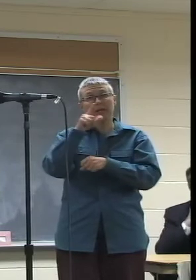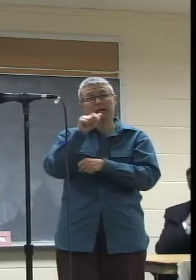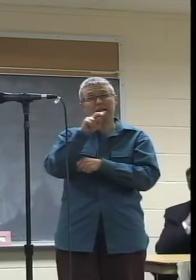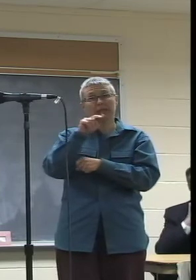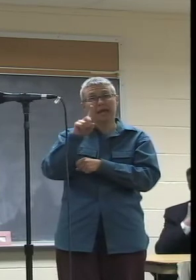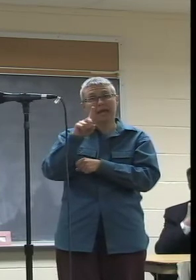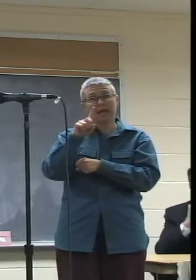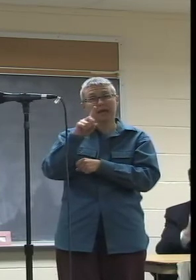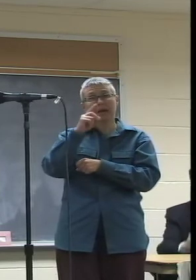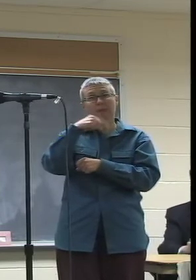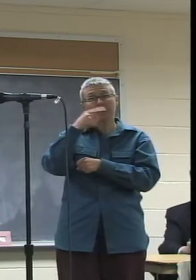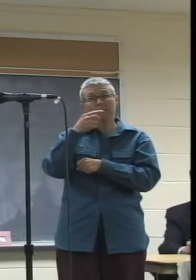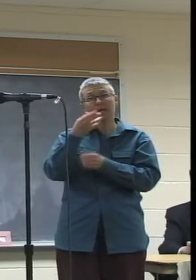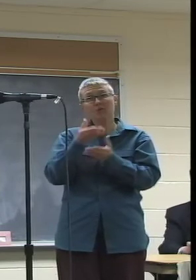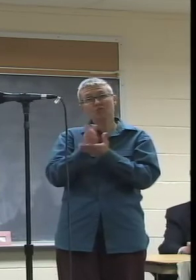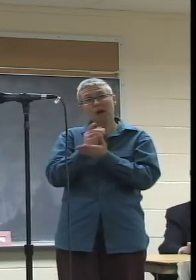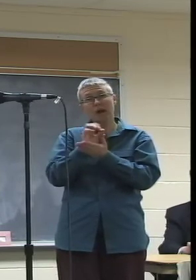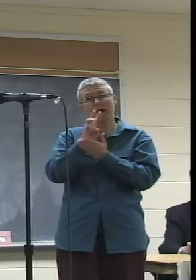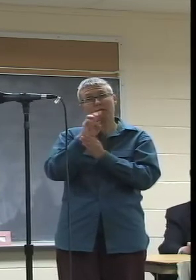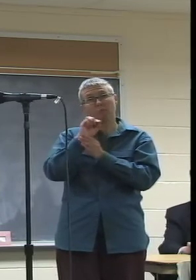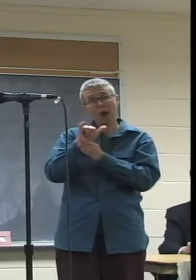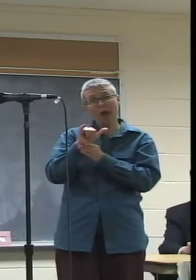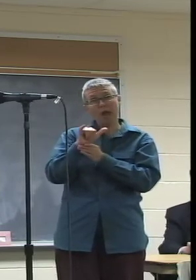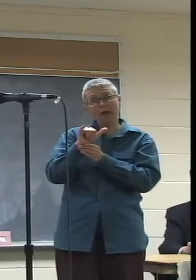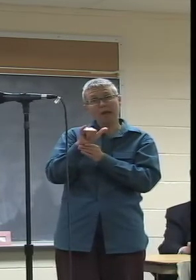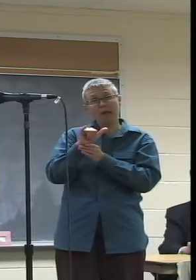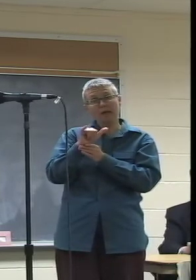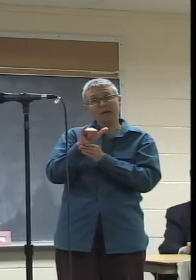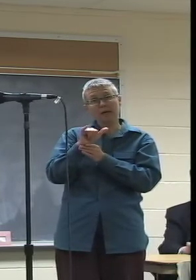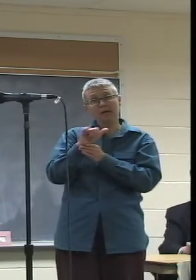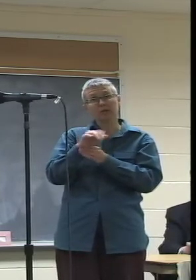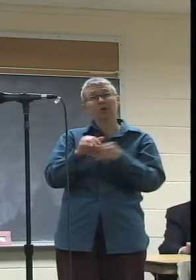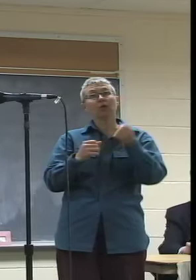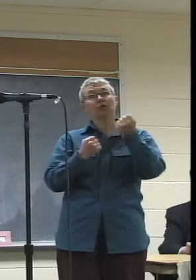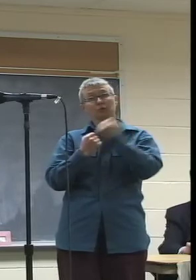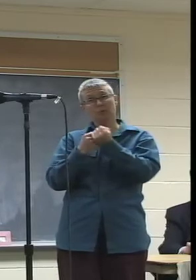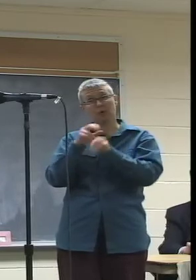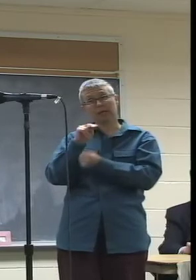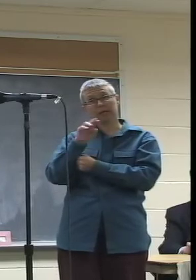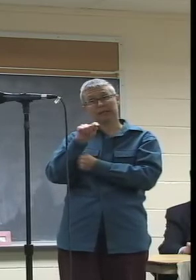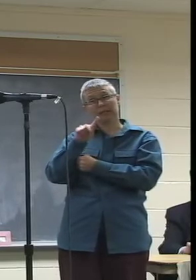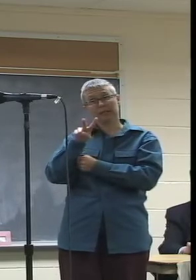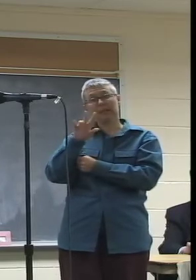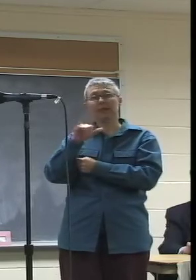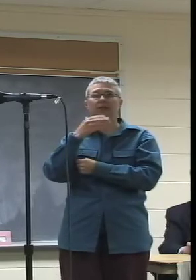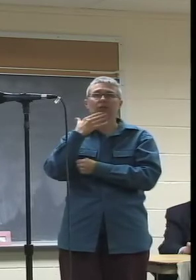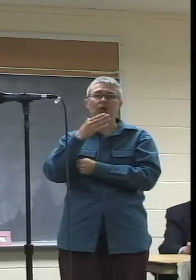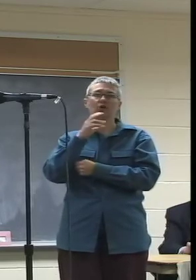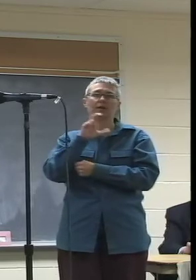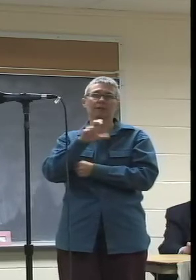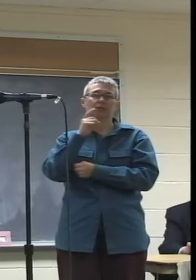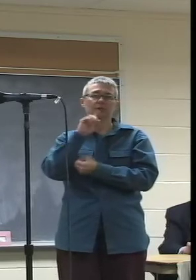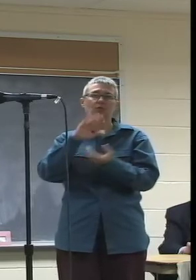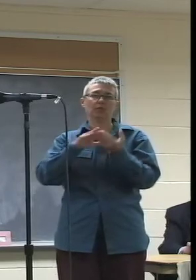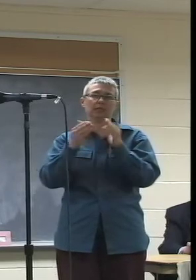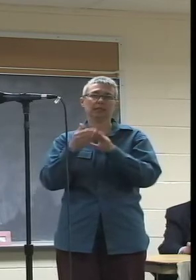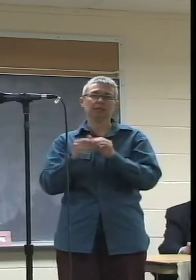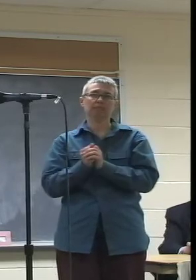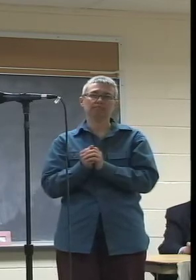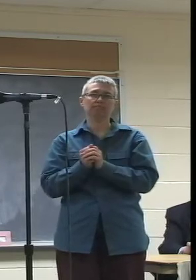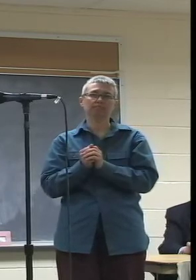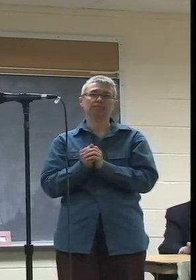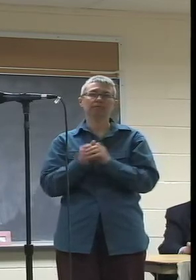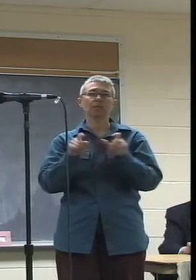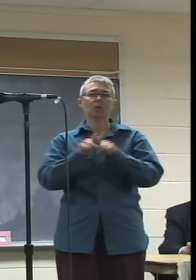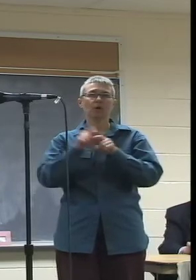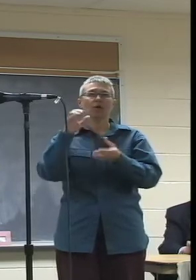And we believe that that NCTV supporting NCTV as a resource is really good investment for the city. We also believe very strongly